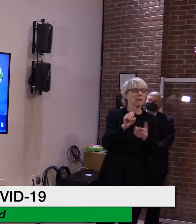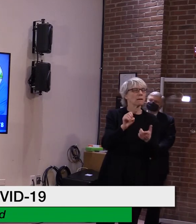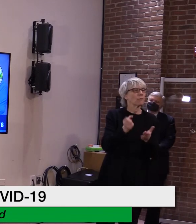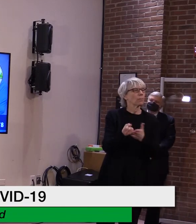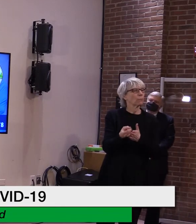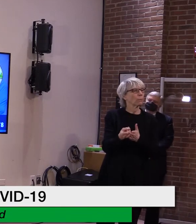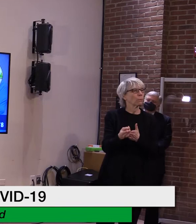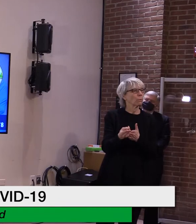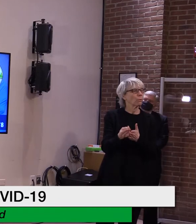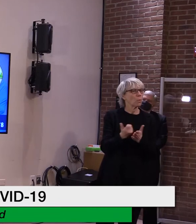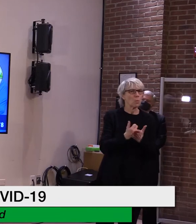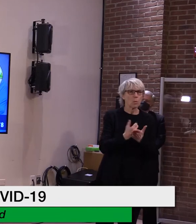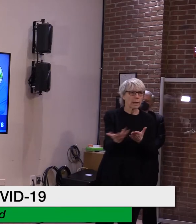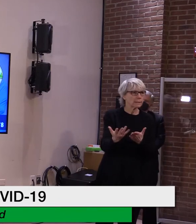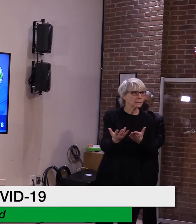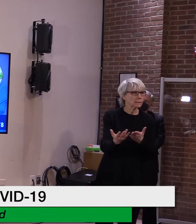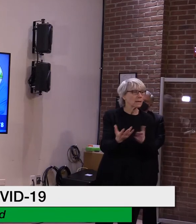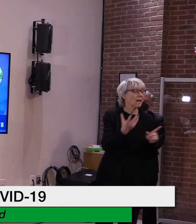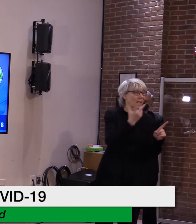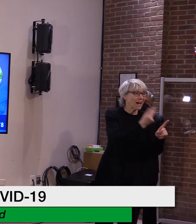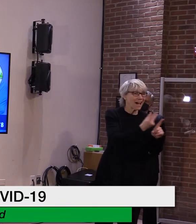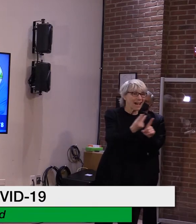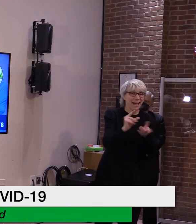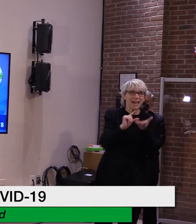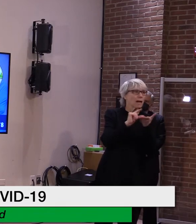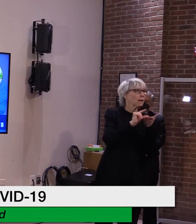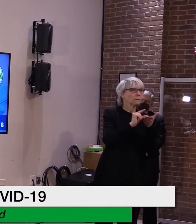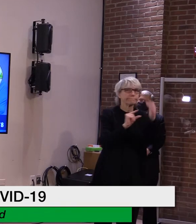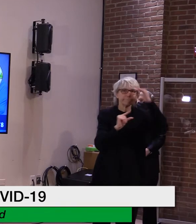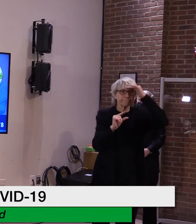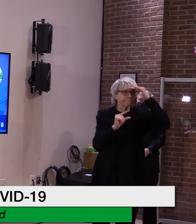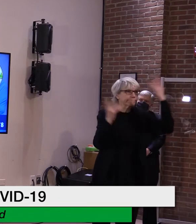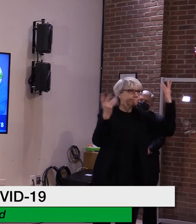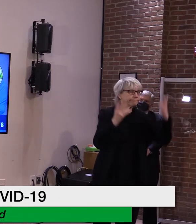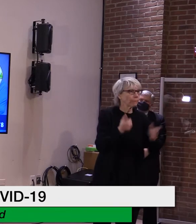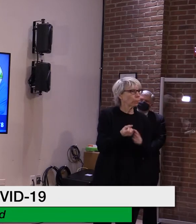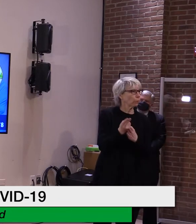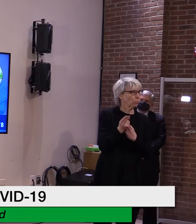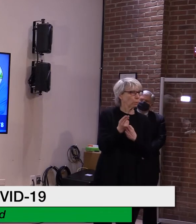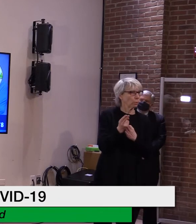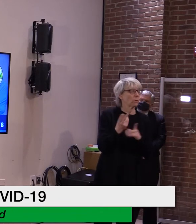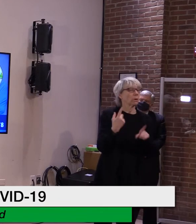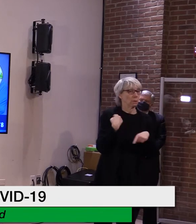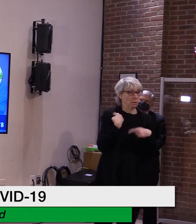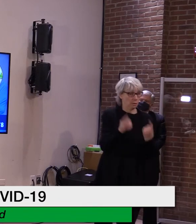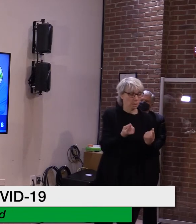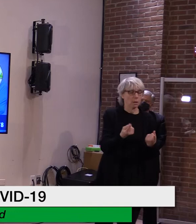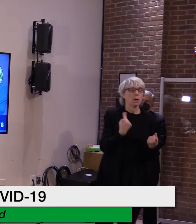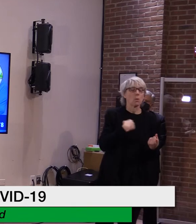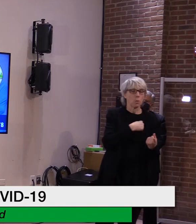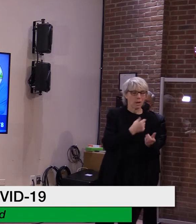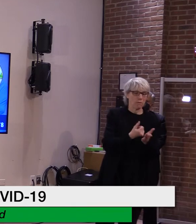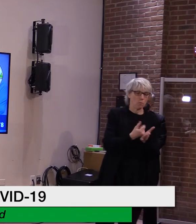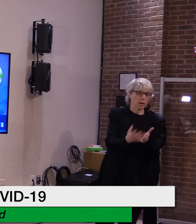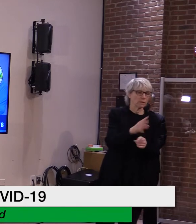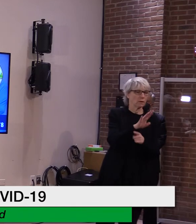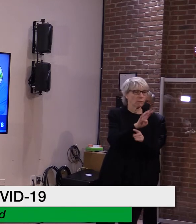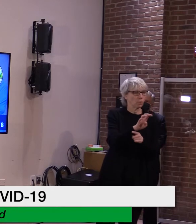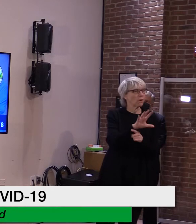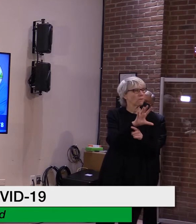not be used. As of today, Vermont has had 458 non-viable or wasted doses,